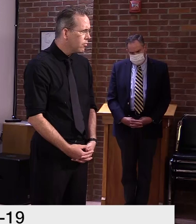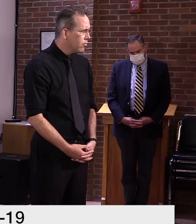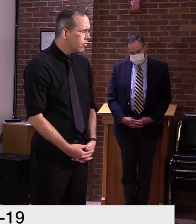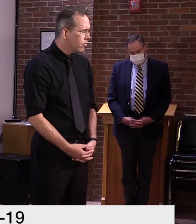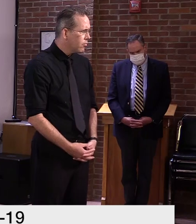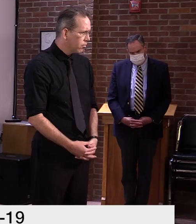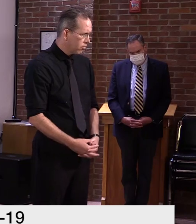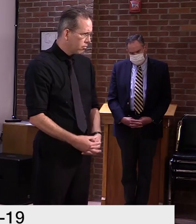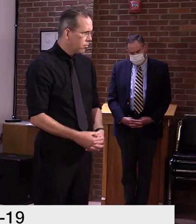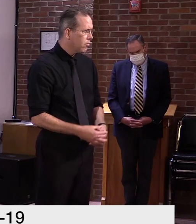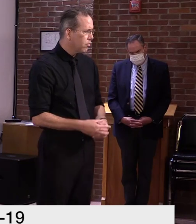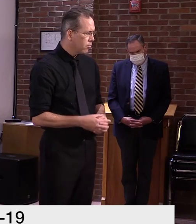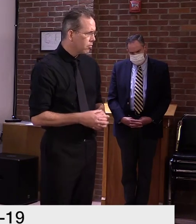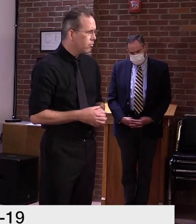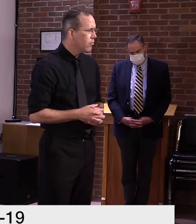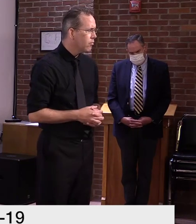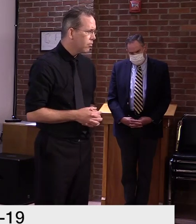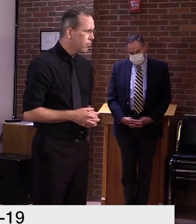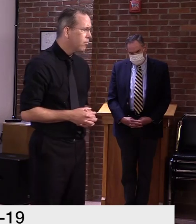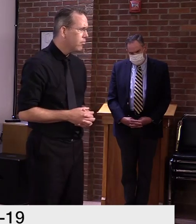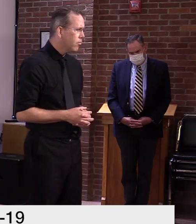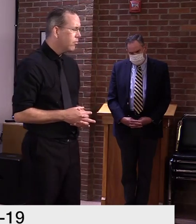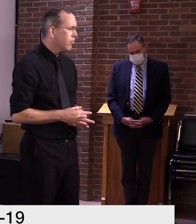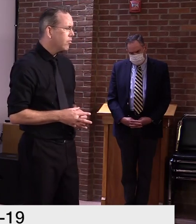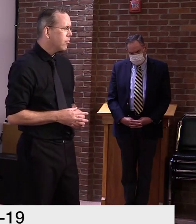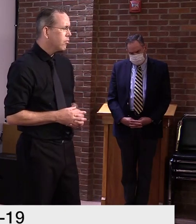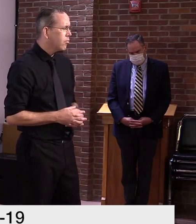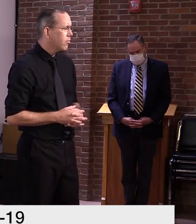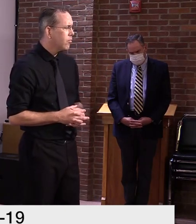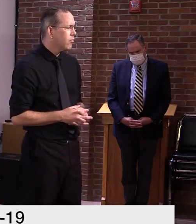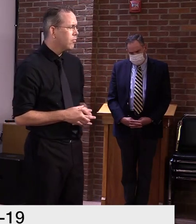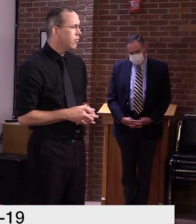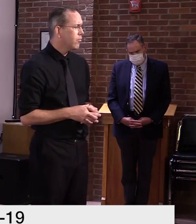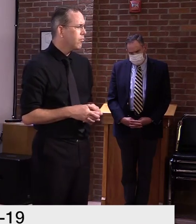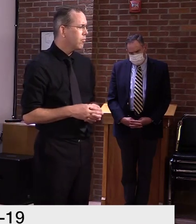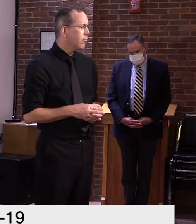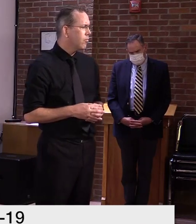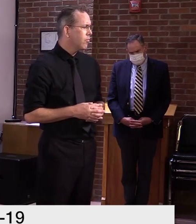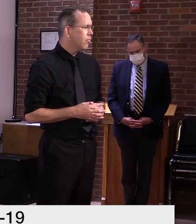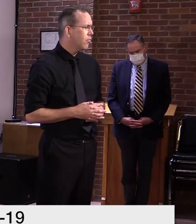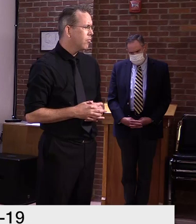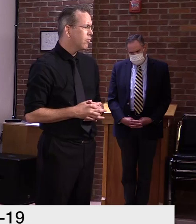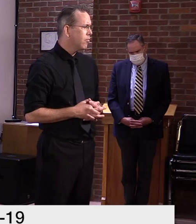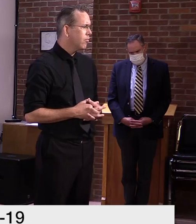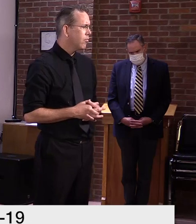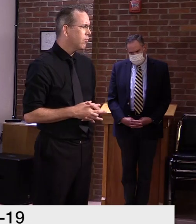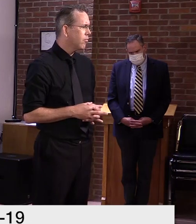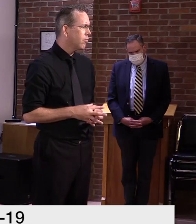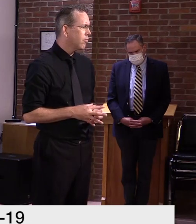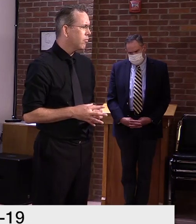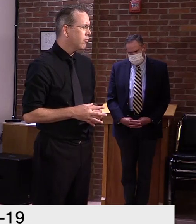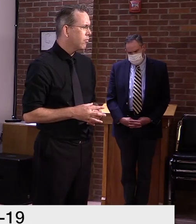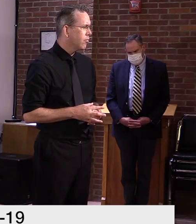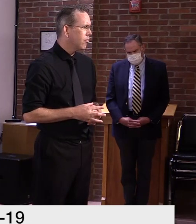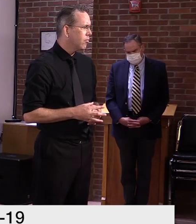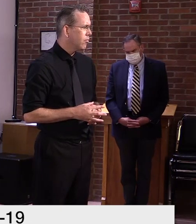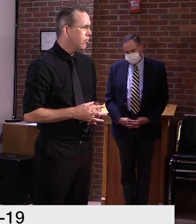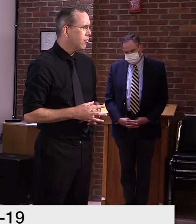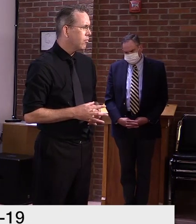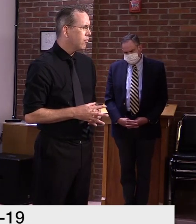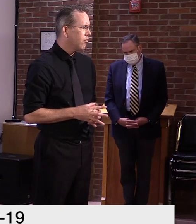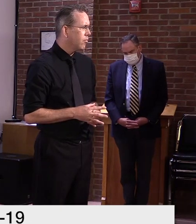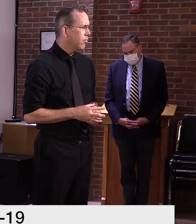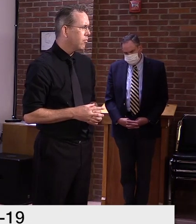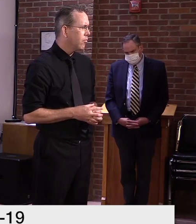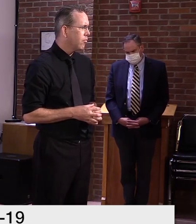and, uh, security deposit, whatever. Um, finds out yesterday that, uh, the school's going